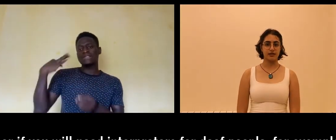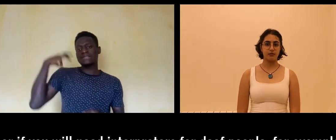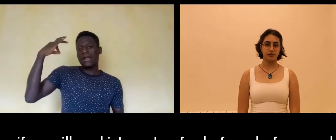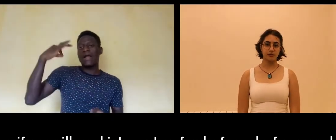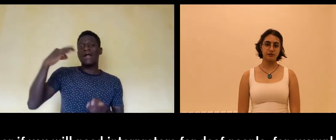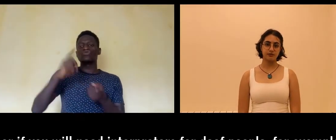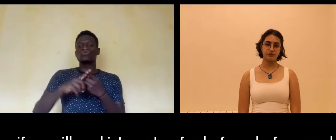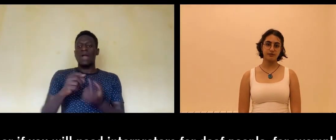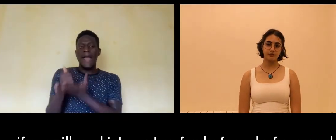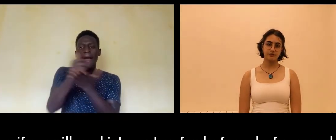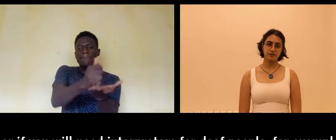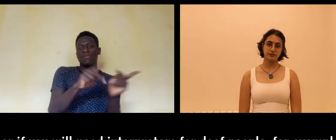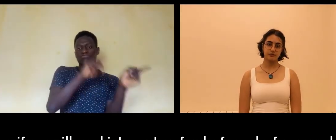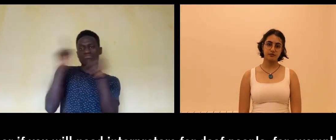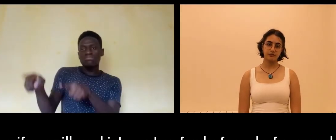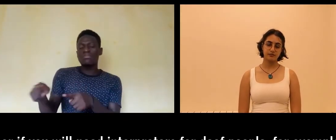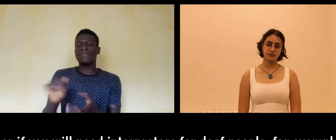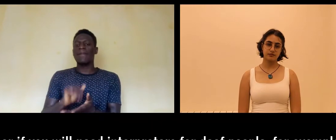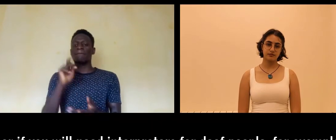people, for example.